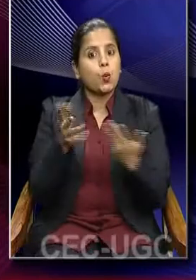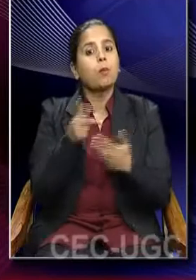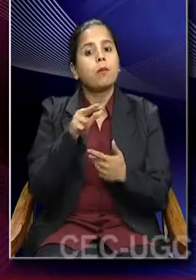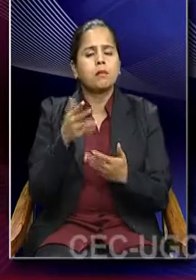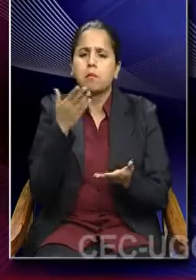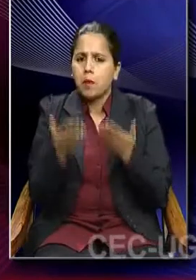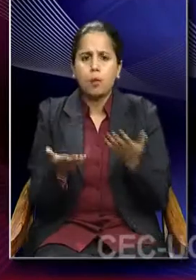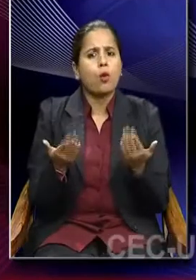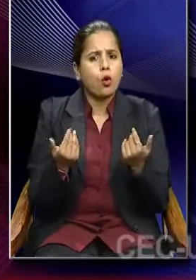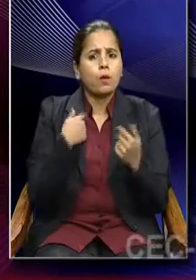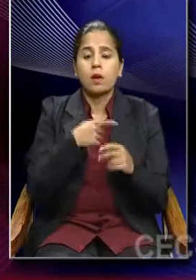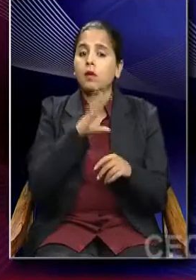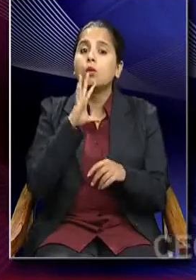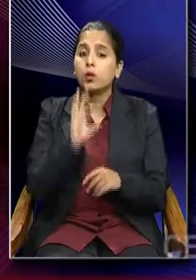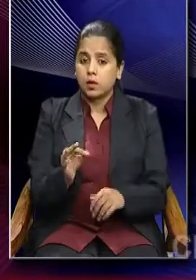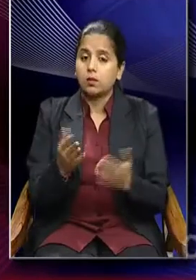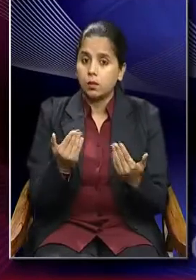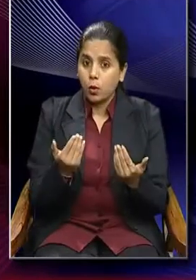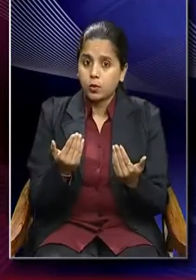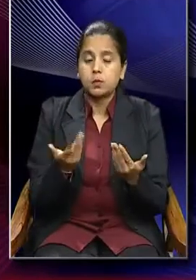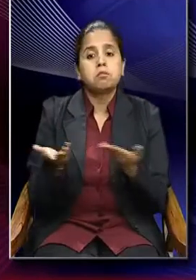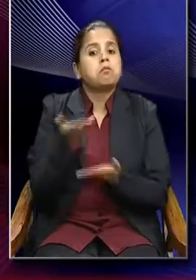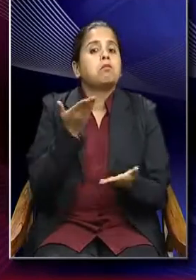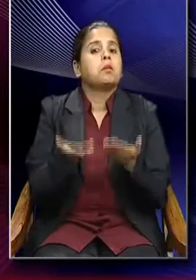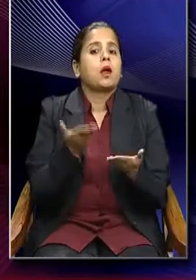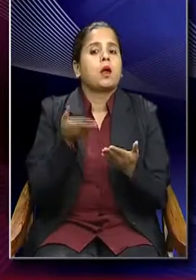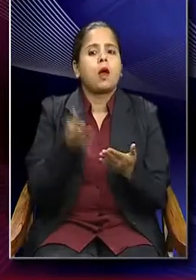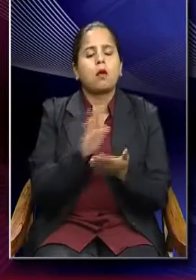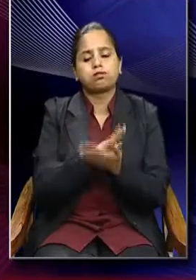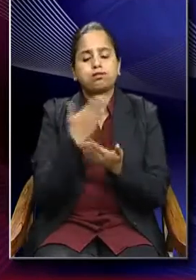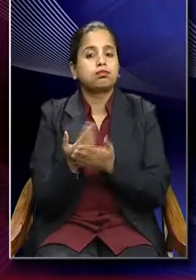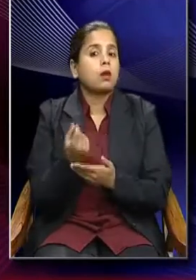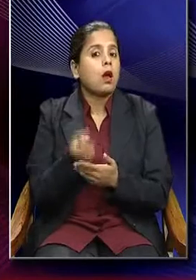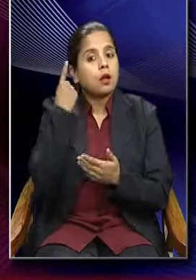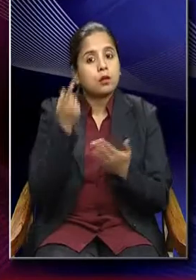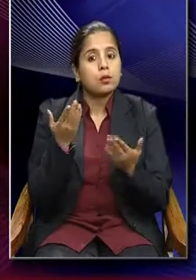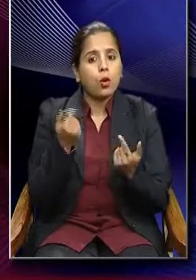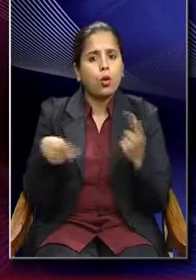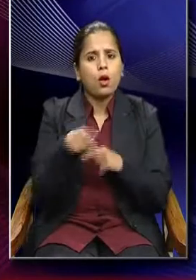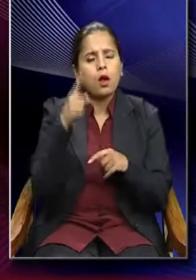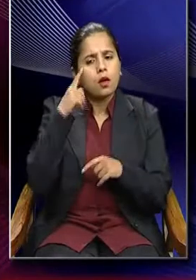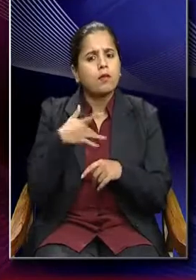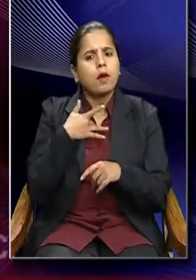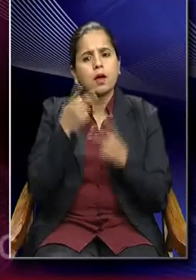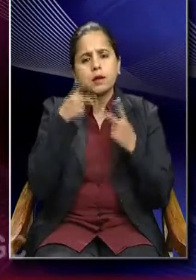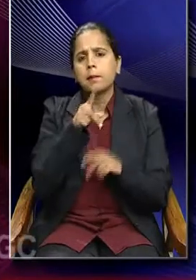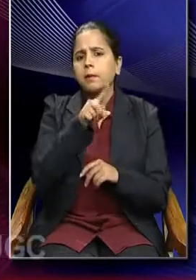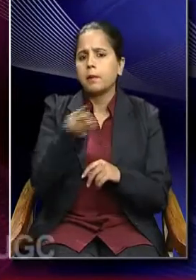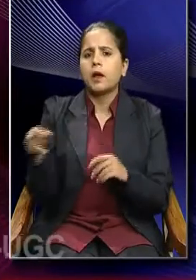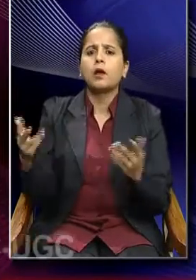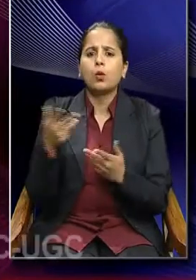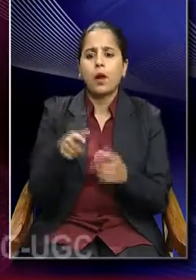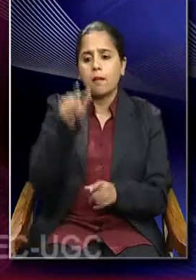be, reality could then be interpreted according to the meaning that